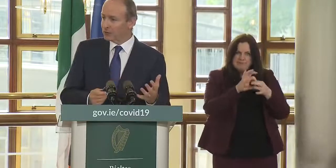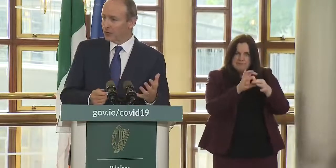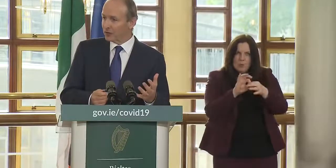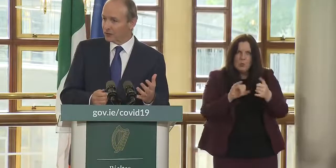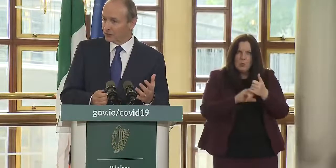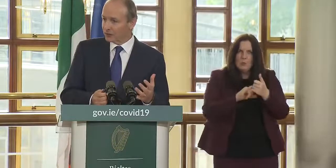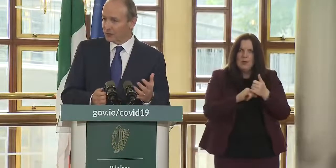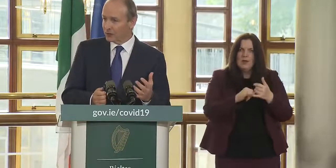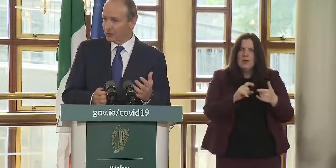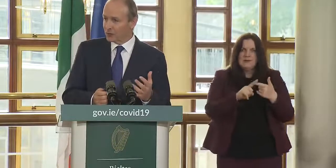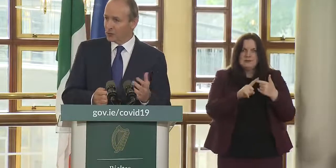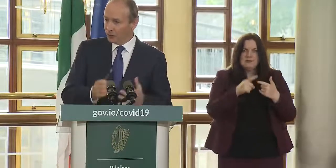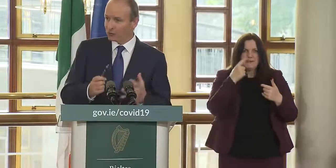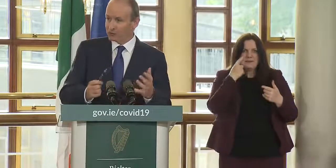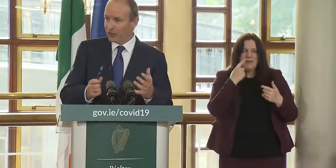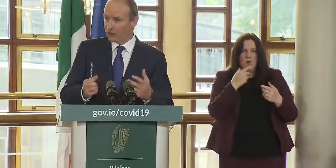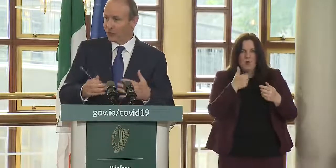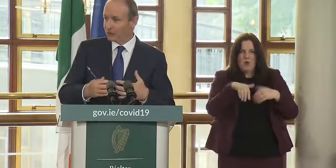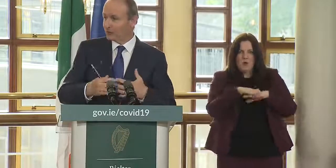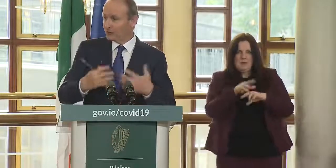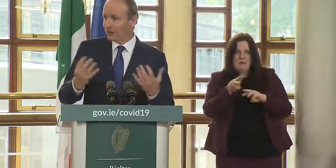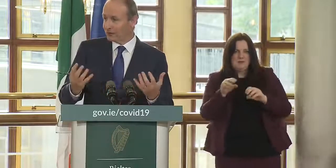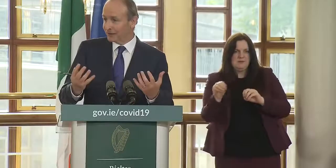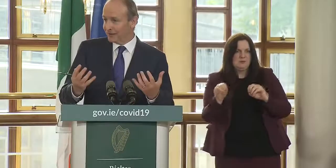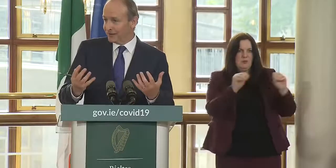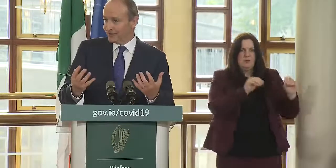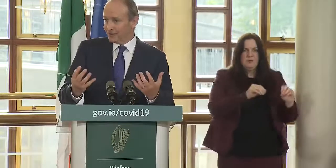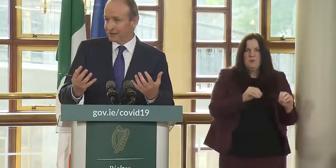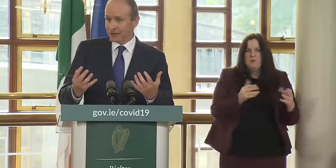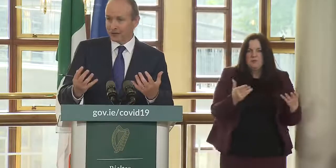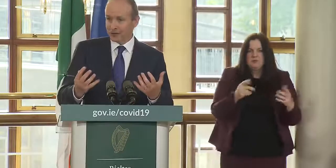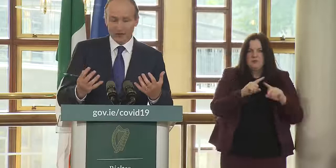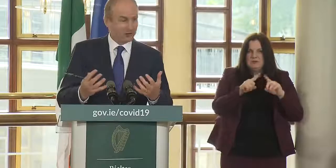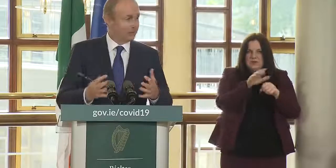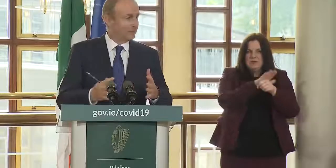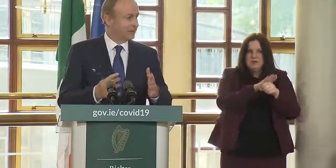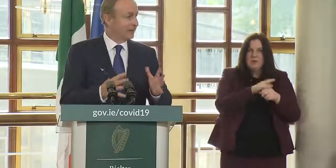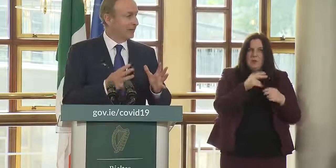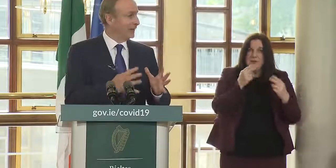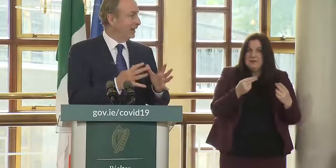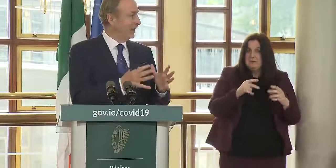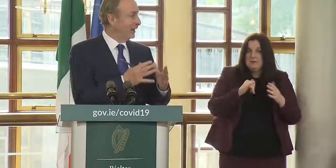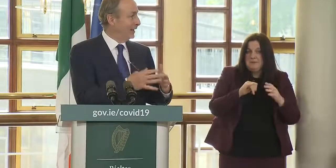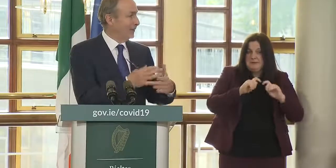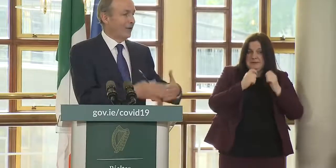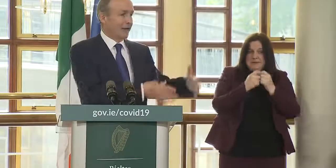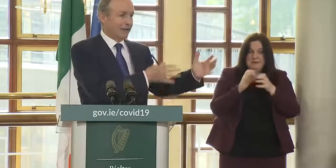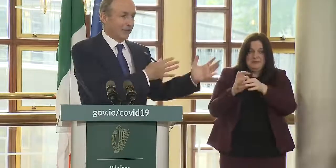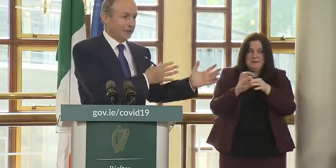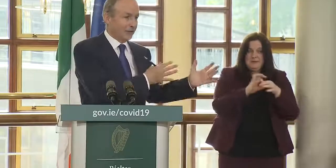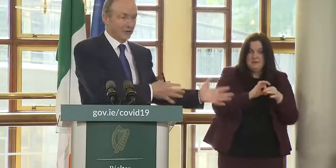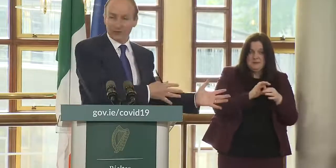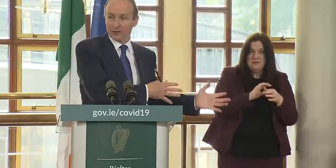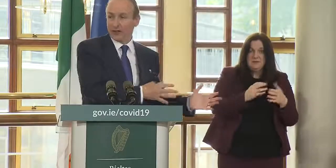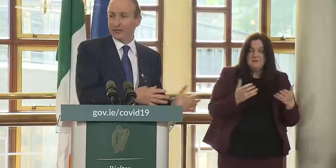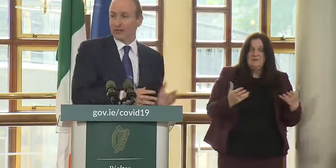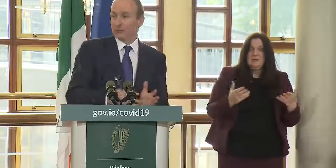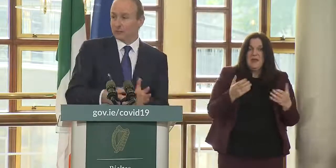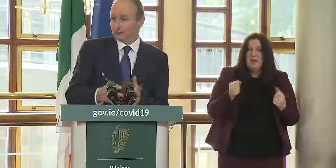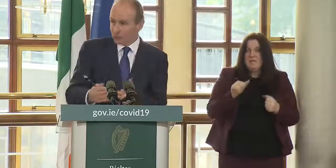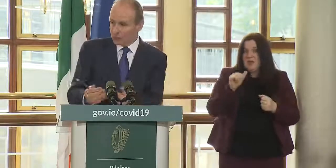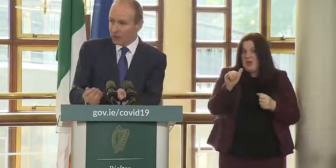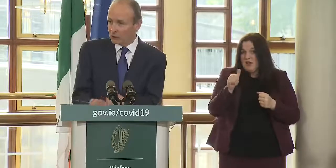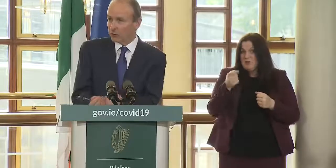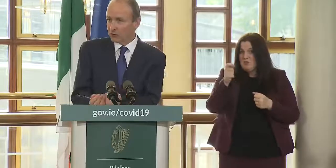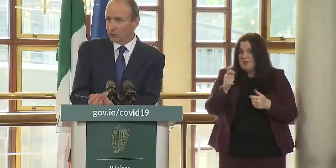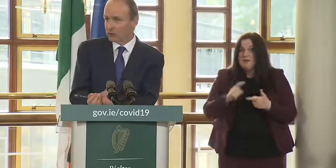emerge in different areas you could through travel have your entire contact tracing team um on the on your travel side and